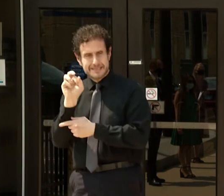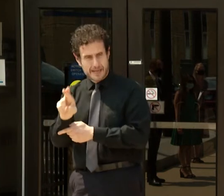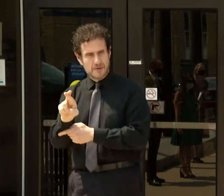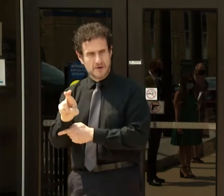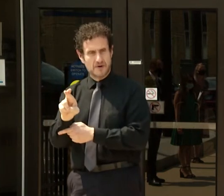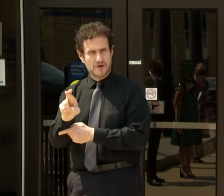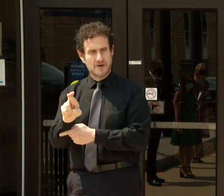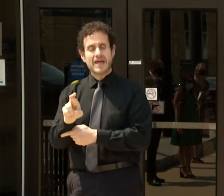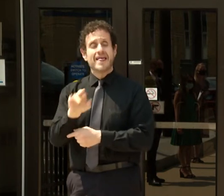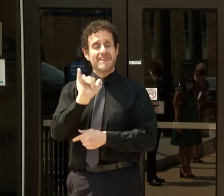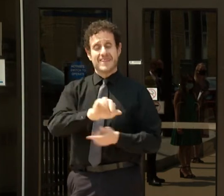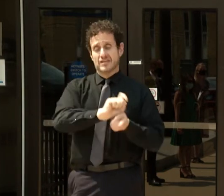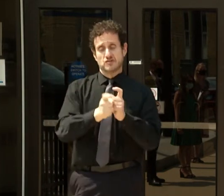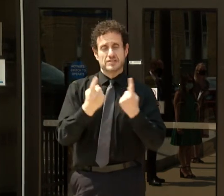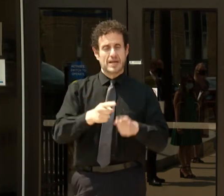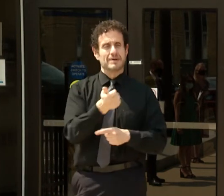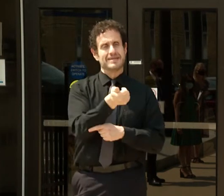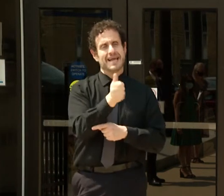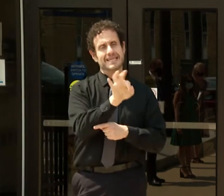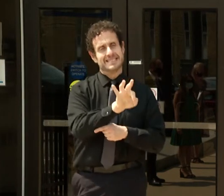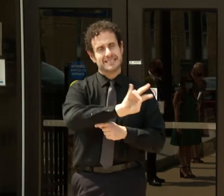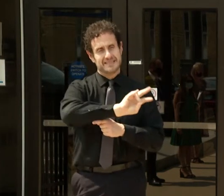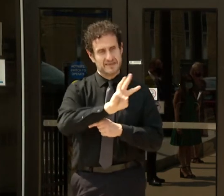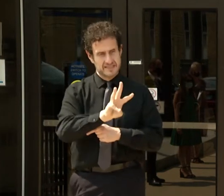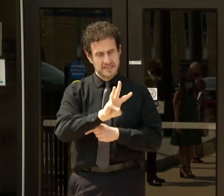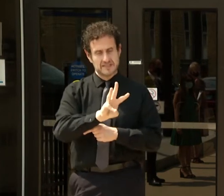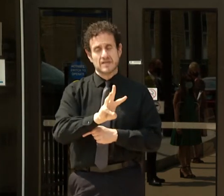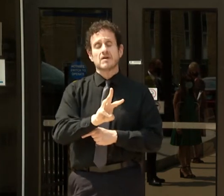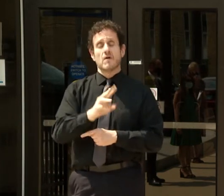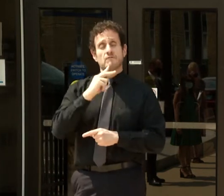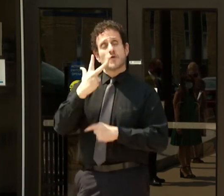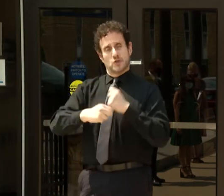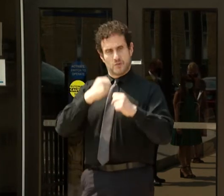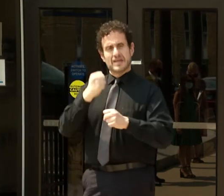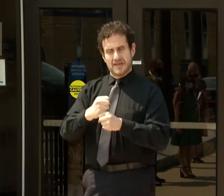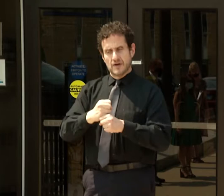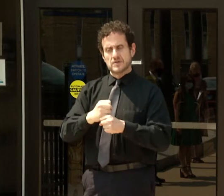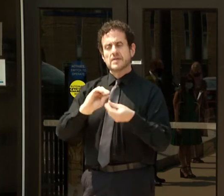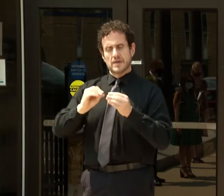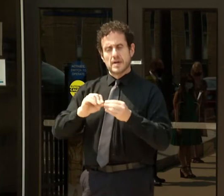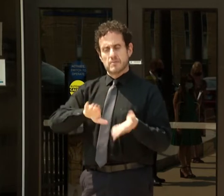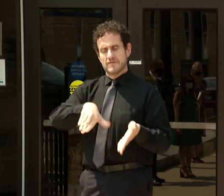three years when the caseload was 10,000 or more decedents.